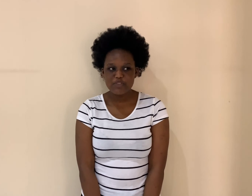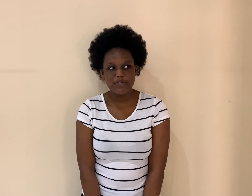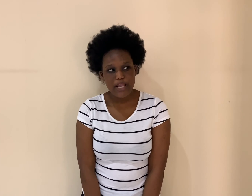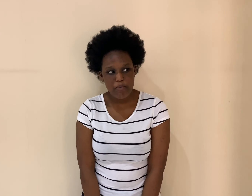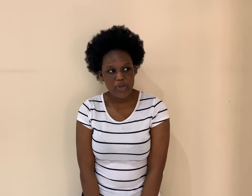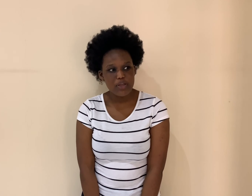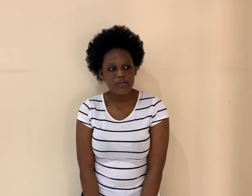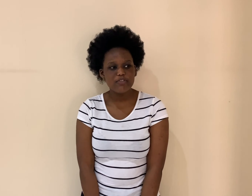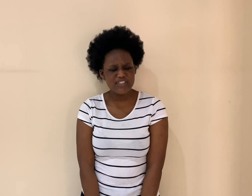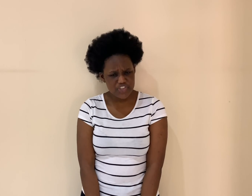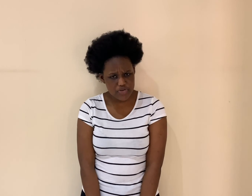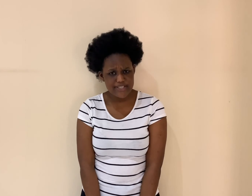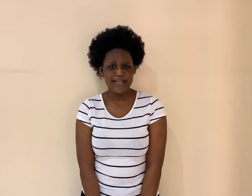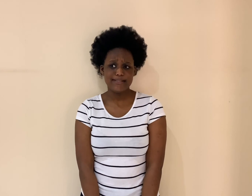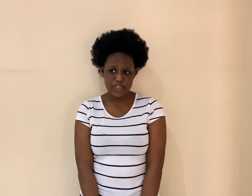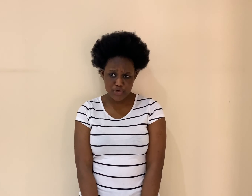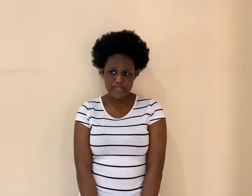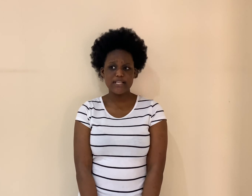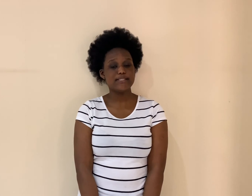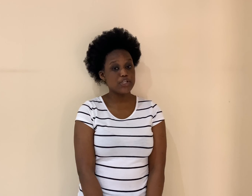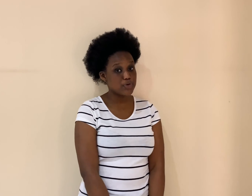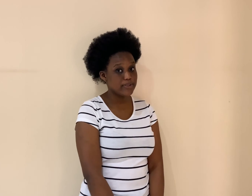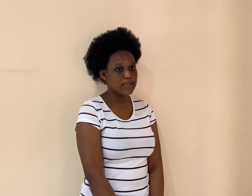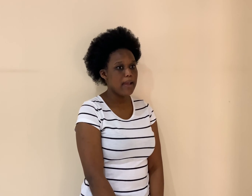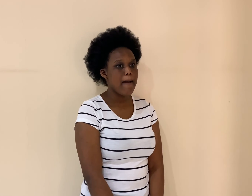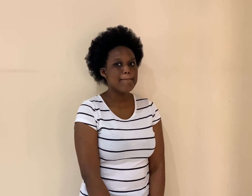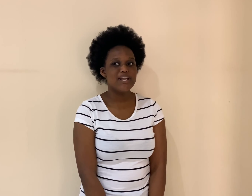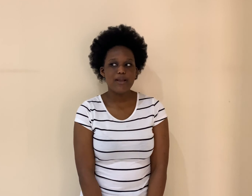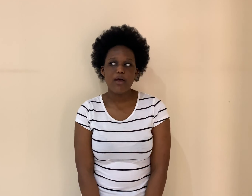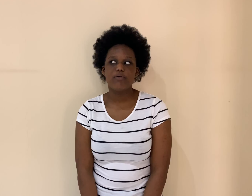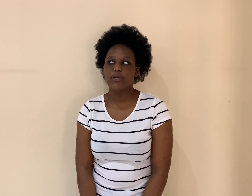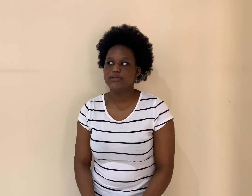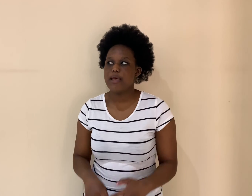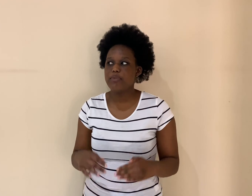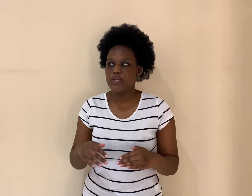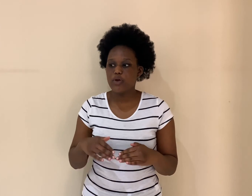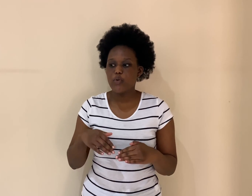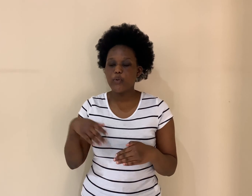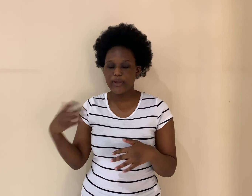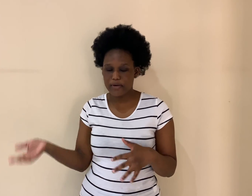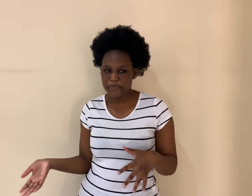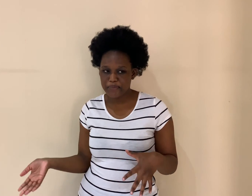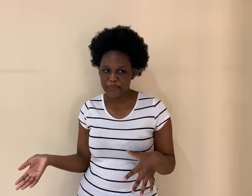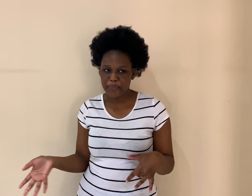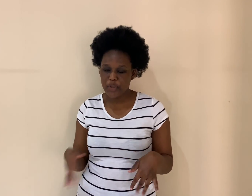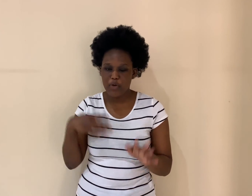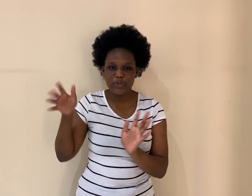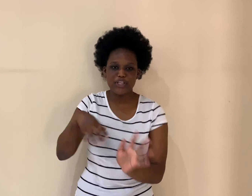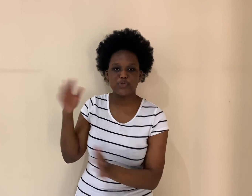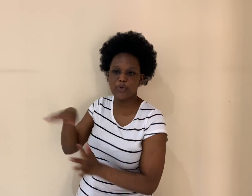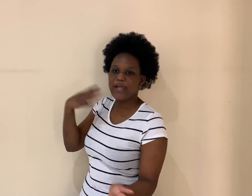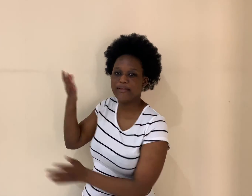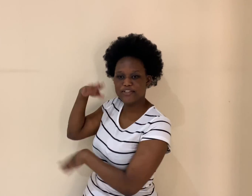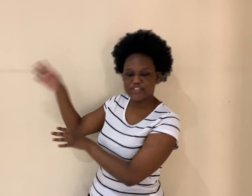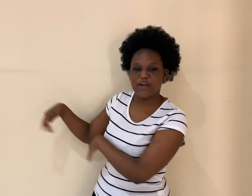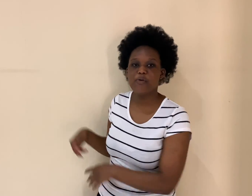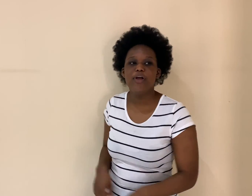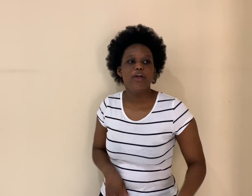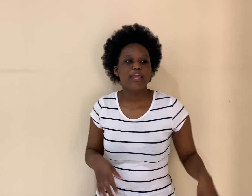has been happening for centuries and centuries and centuries. But now it is happening quicker. Okay, well, okay, so why? Just now. Okay,